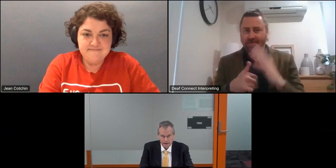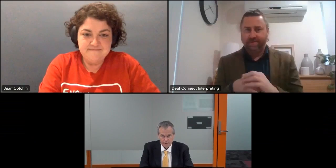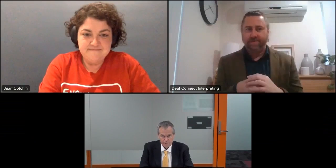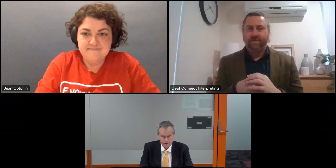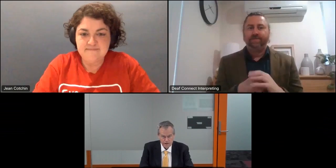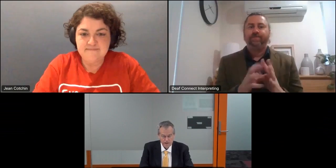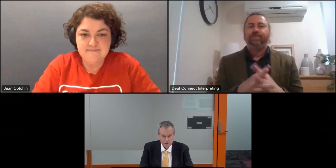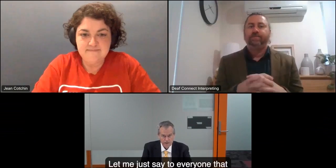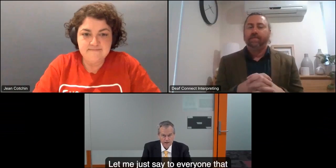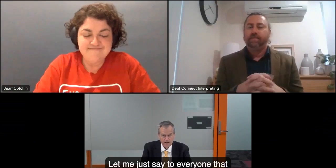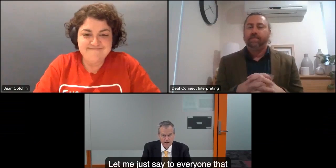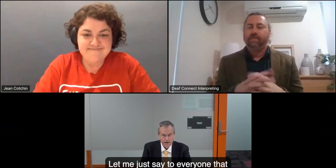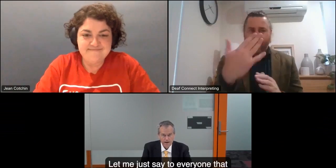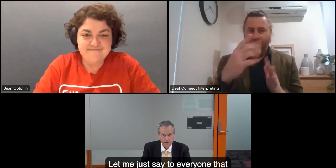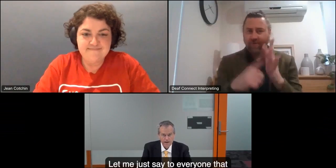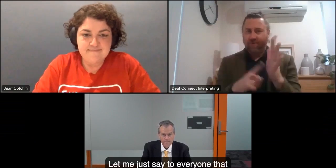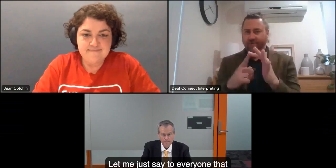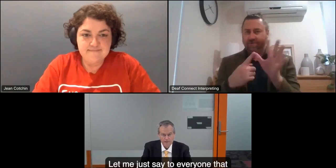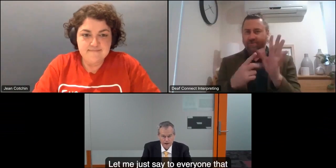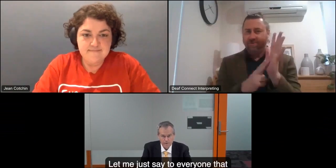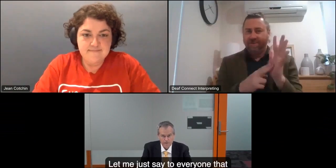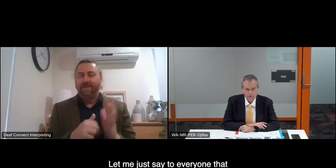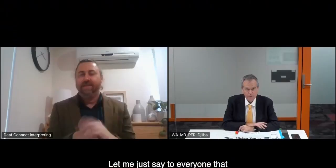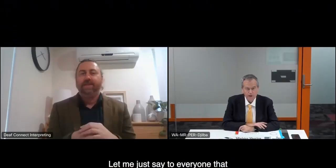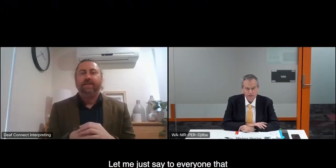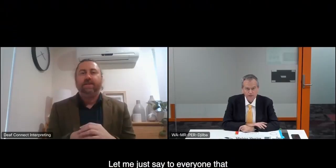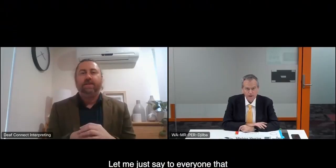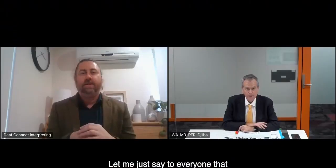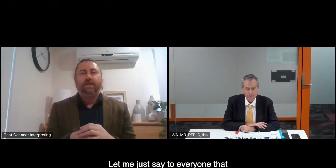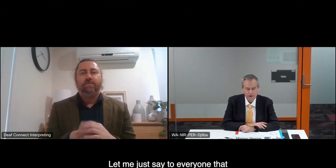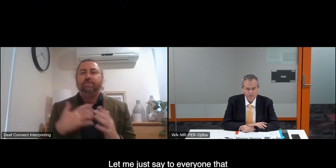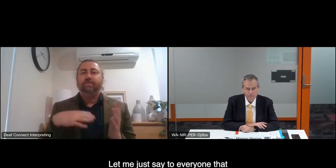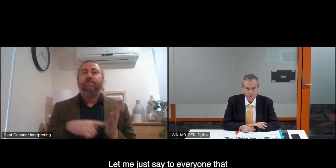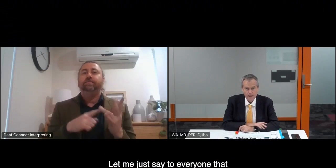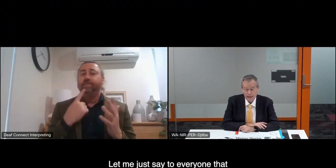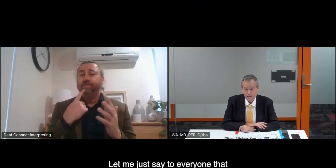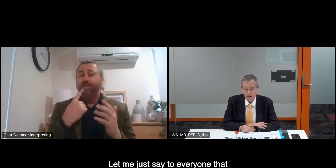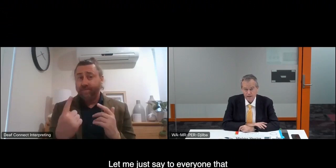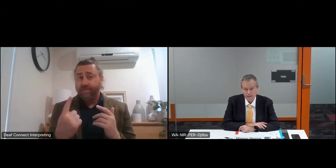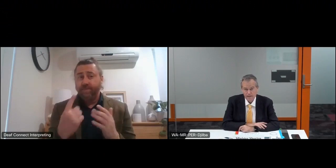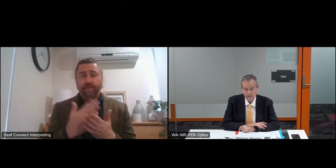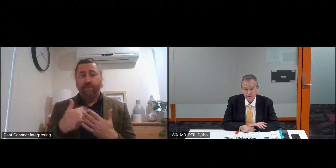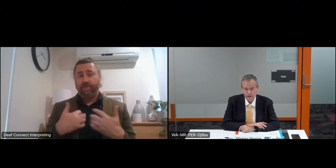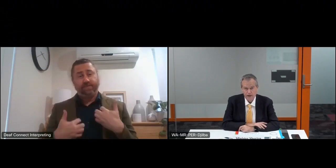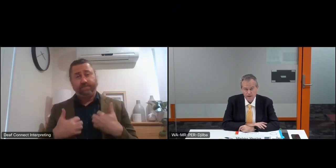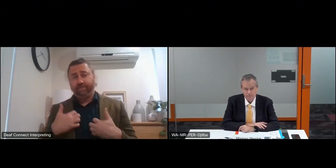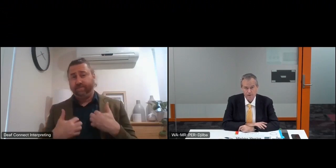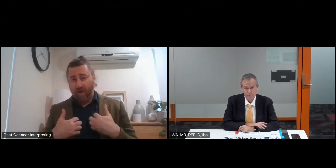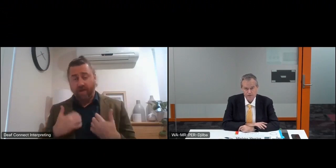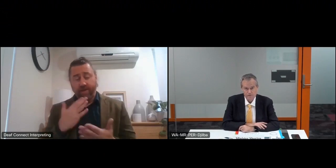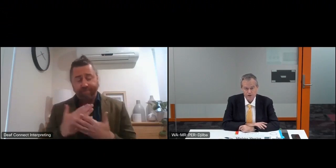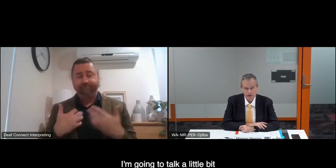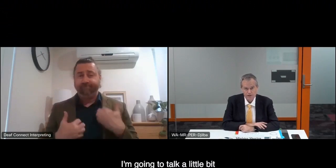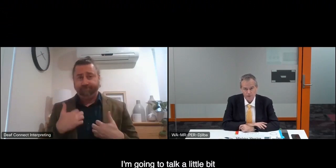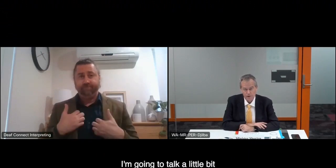Thank you, Jean. And let me just say to everyone that I am really excited about the